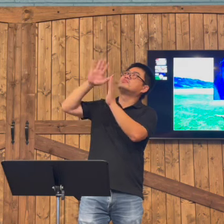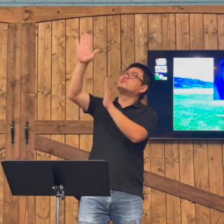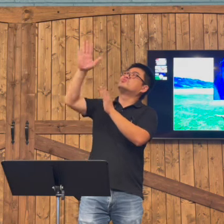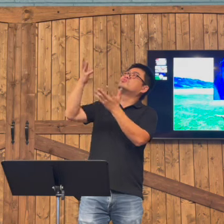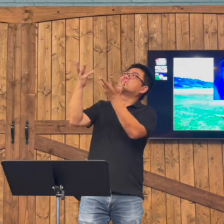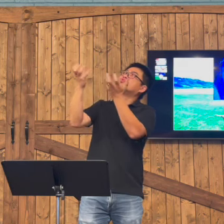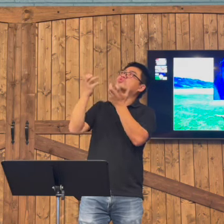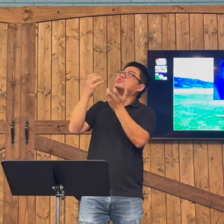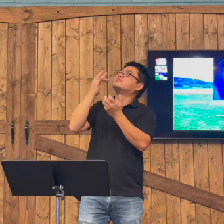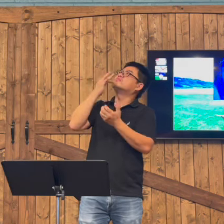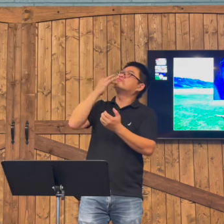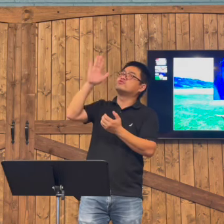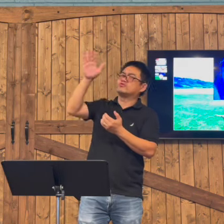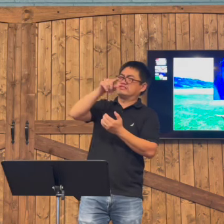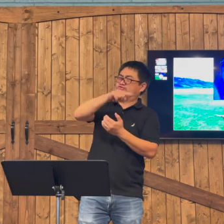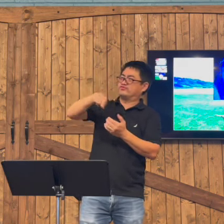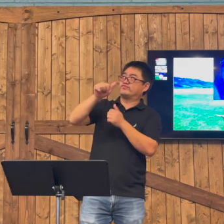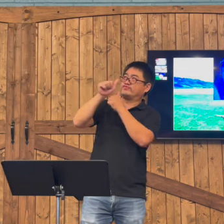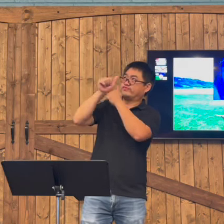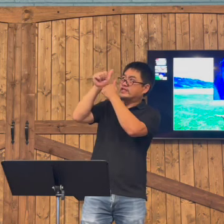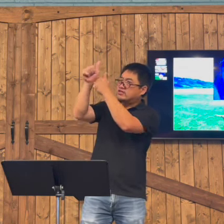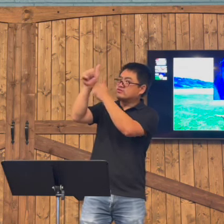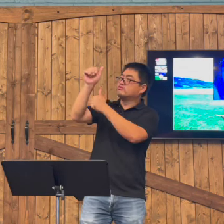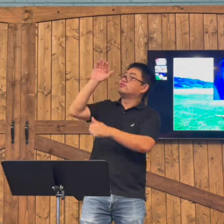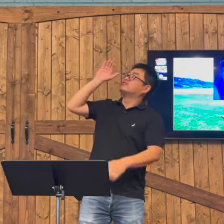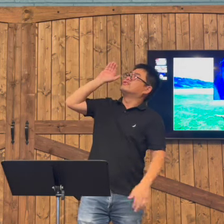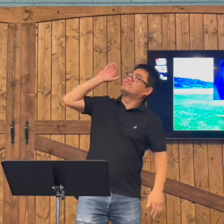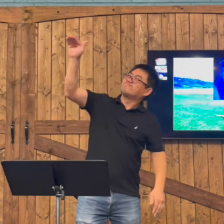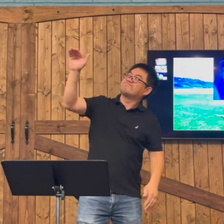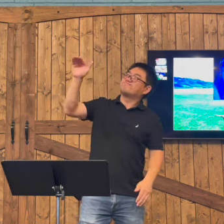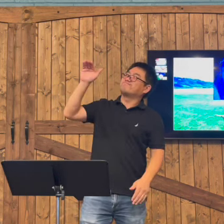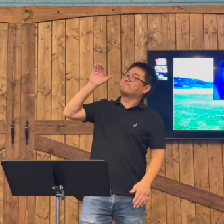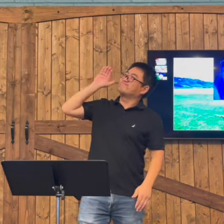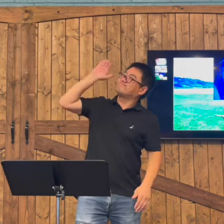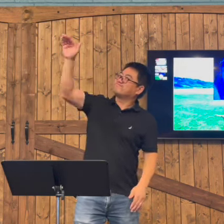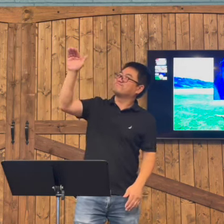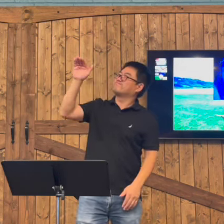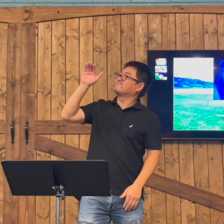follow him. To do his will. To do what he wants.